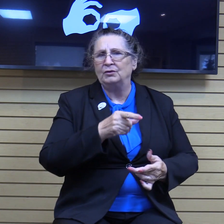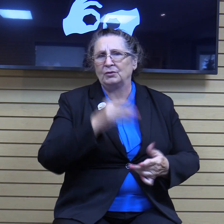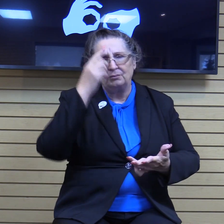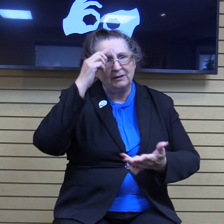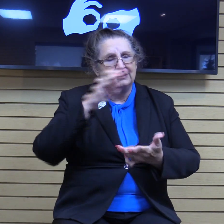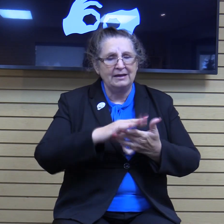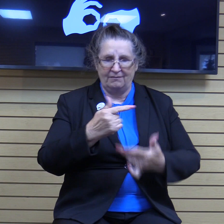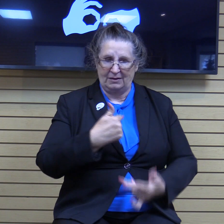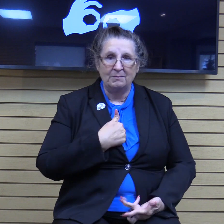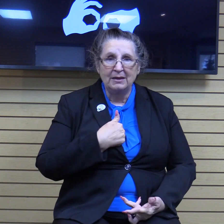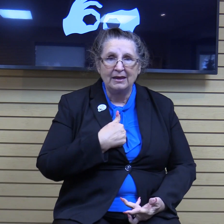Again,